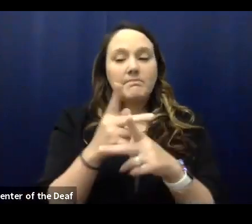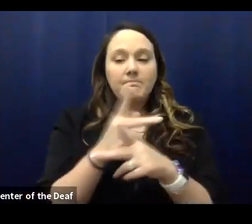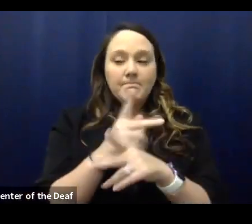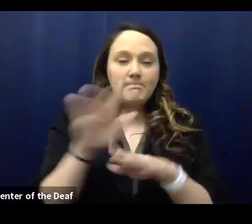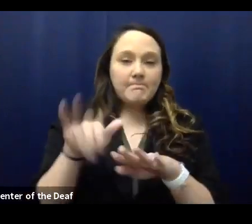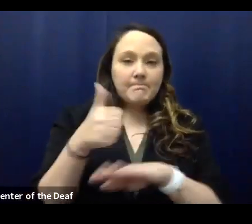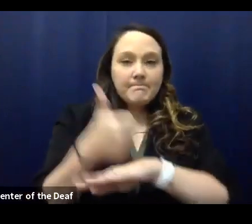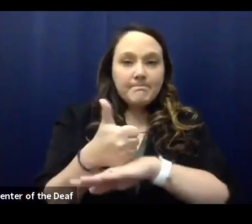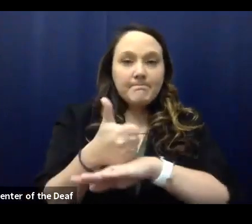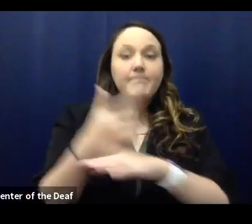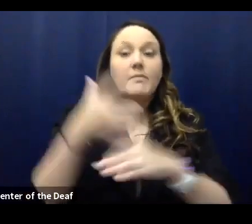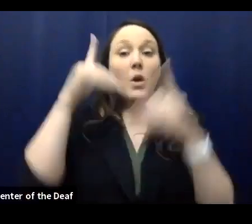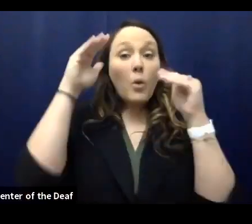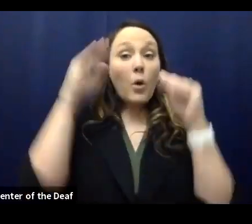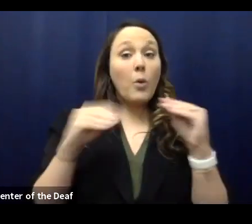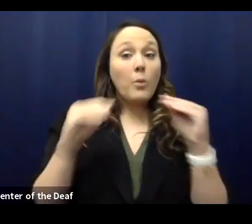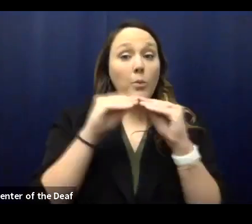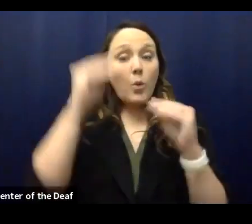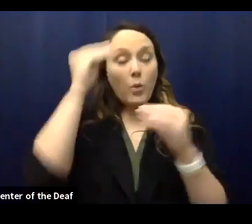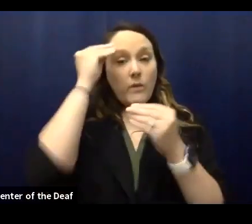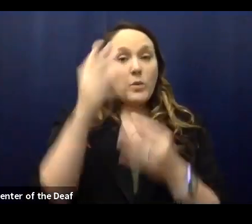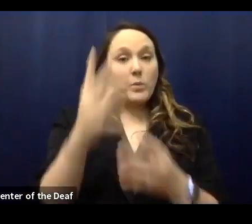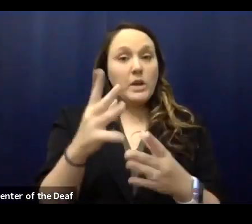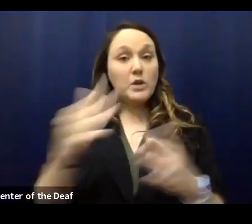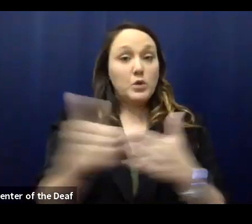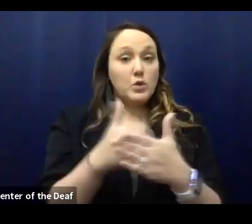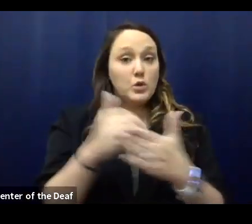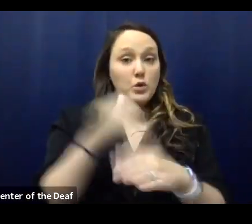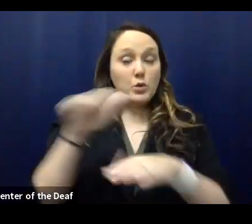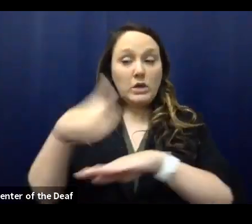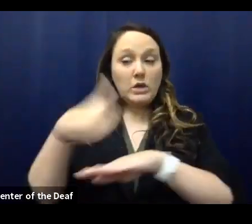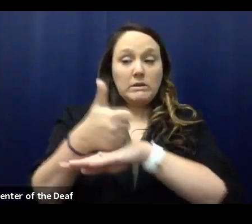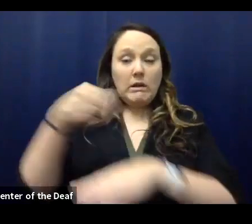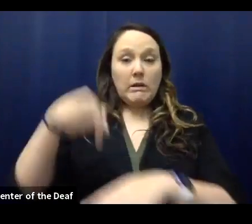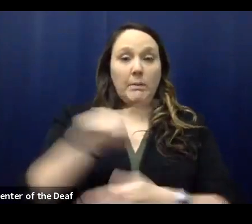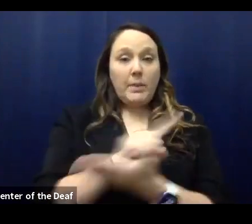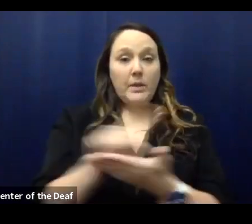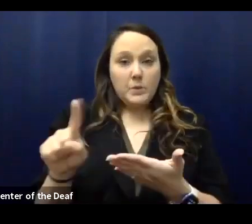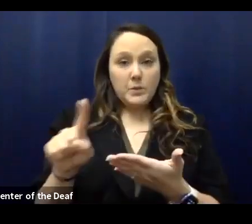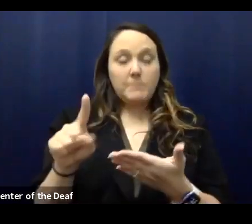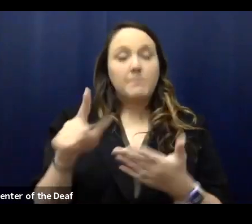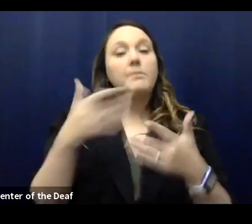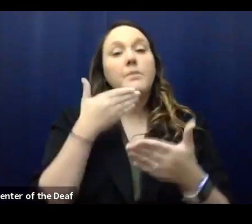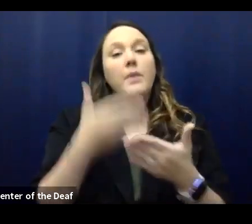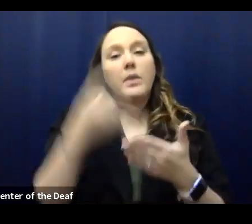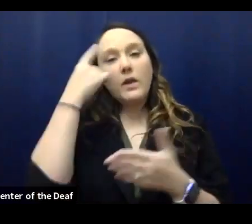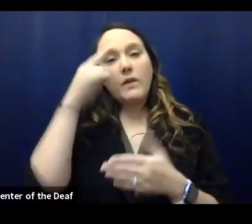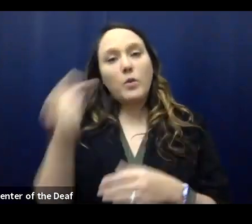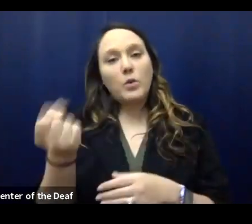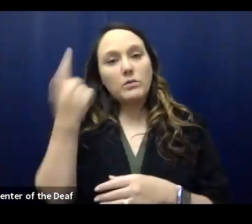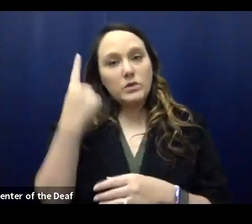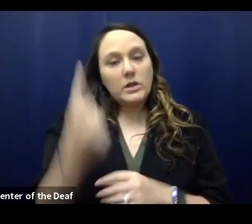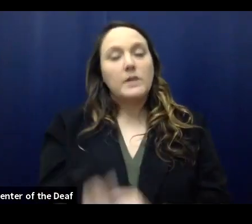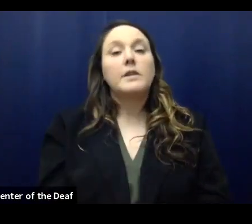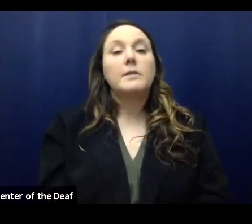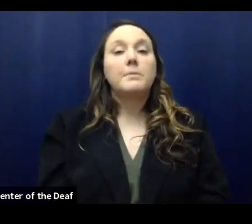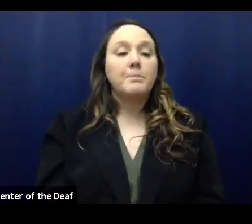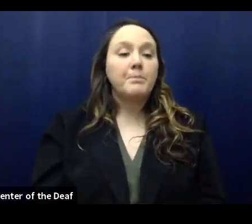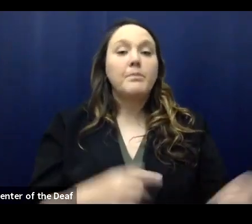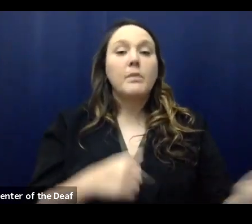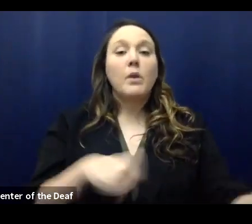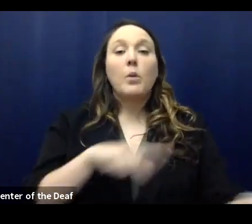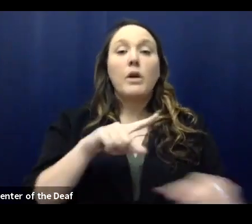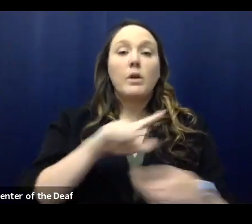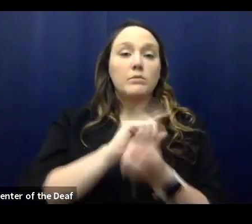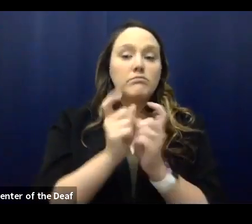more information regarding the new format this week. We want to thank you for understanding as we navigate through these